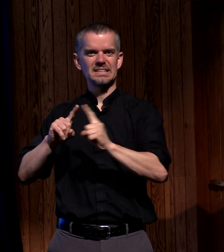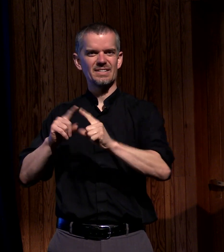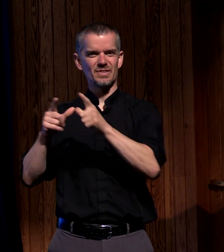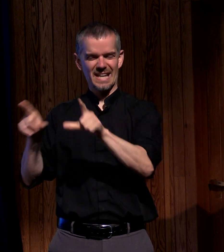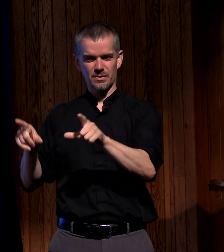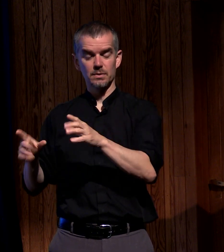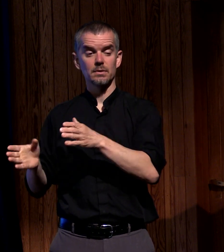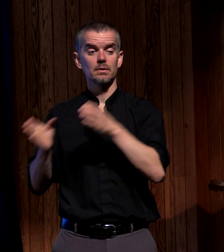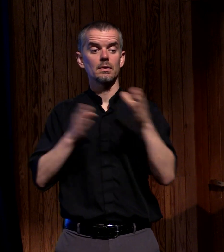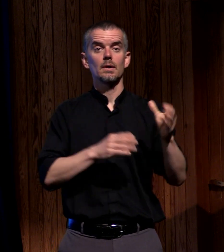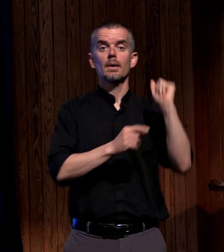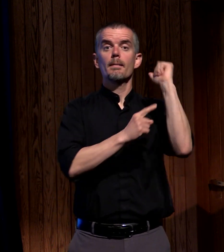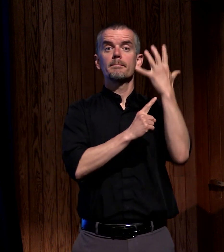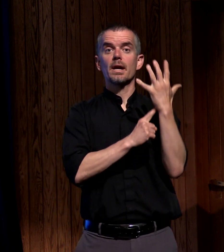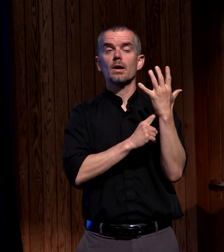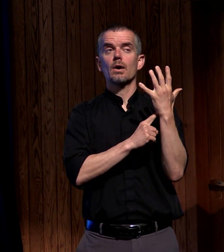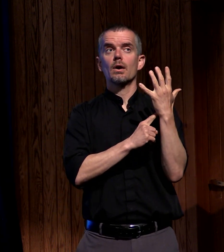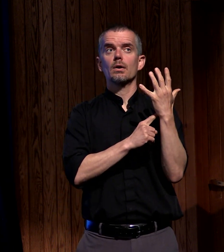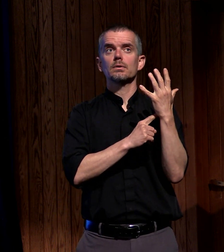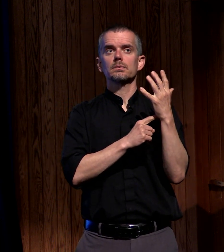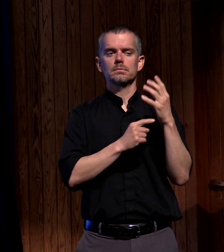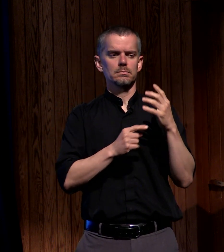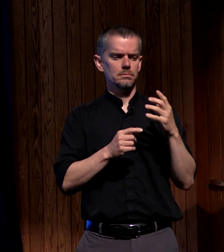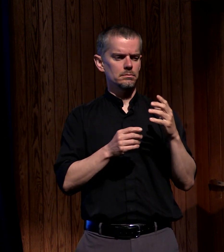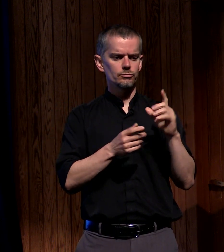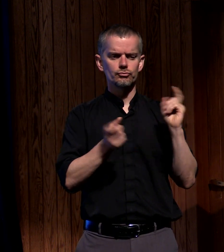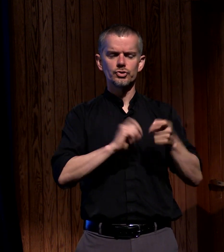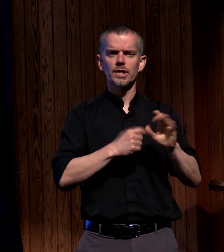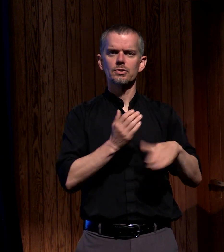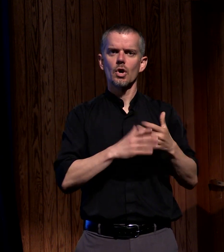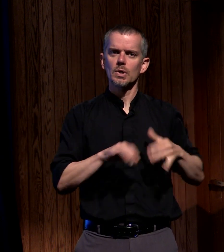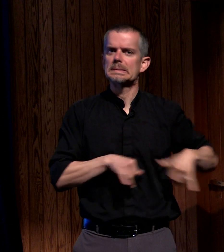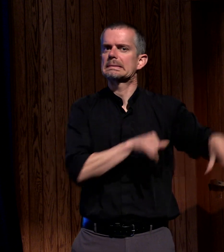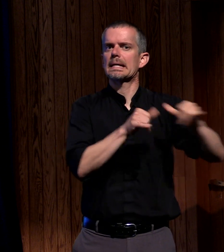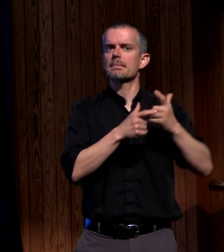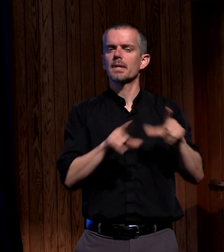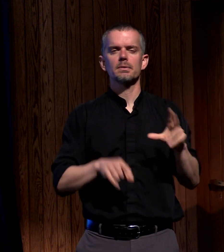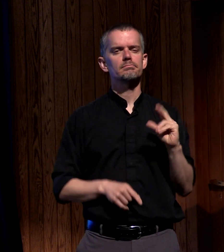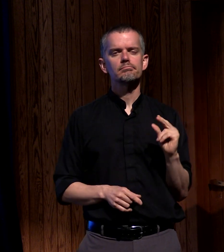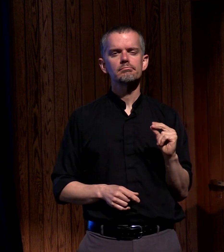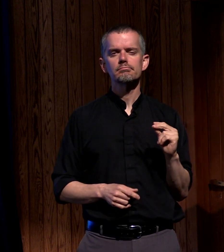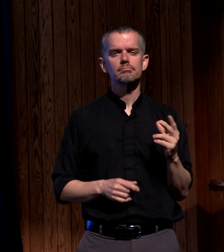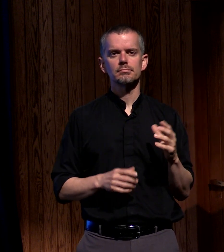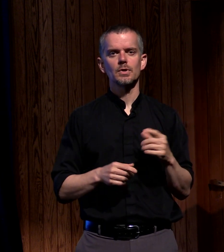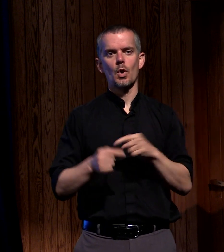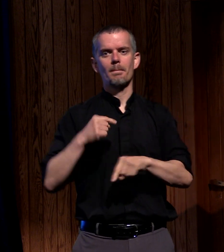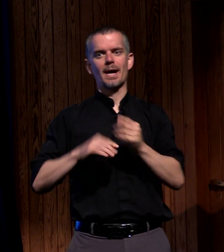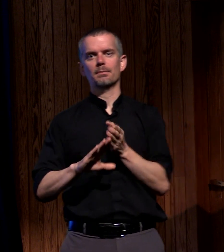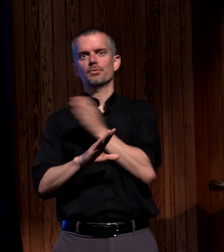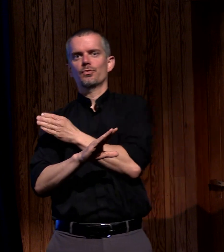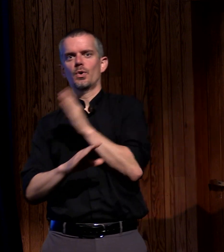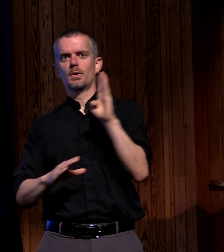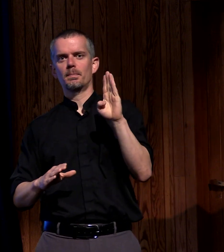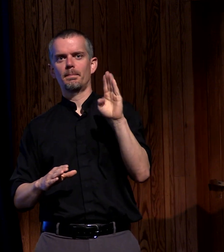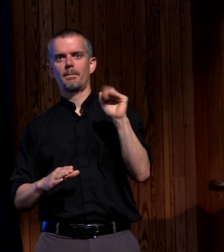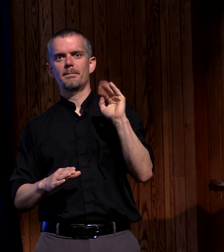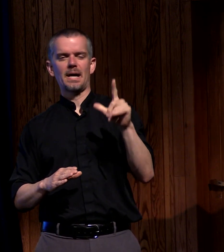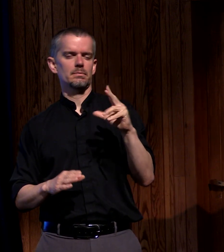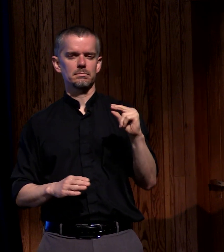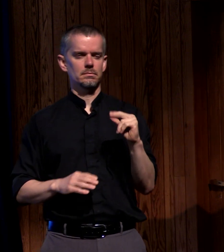everyone would be given a single language a unifying language to speak but what we see instead is a preservation the